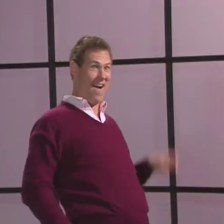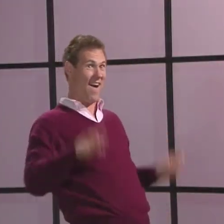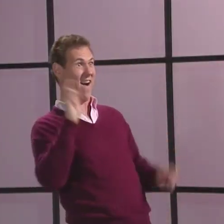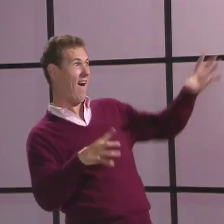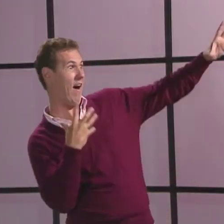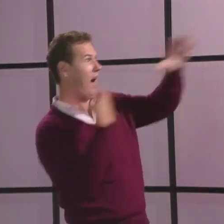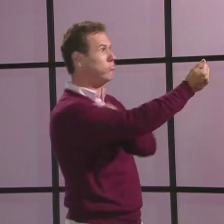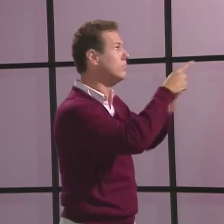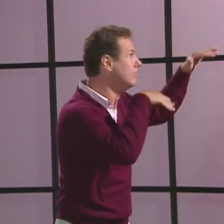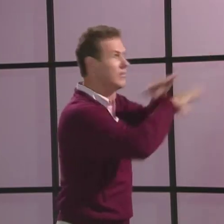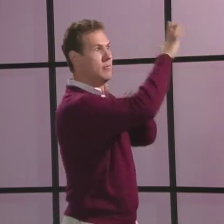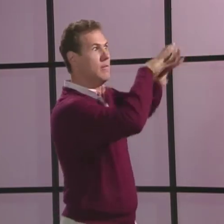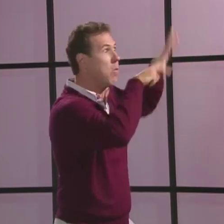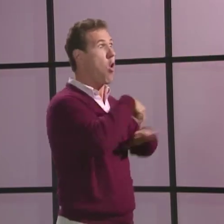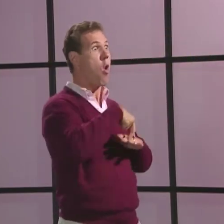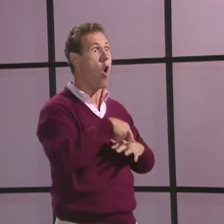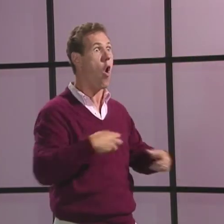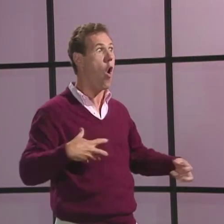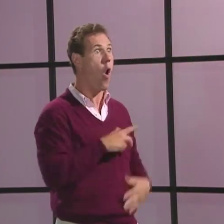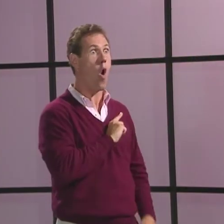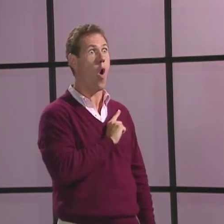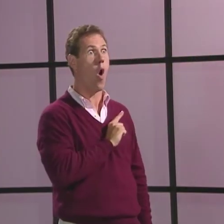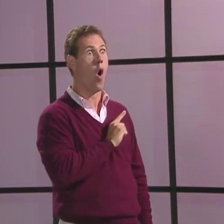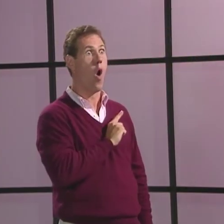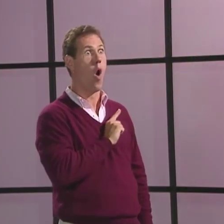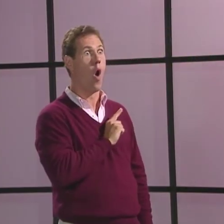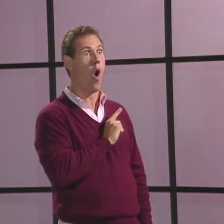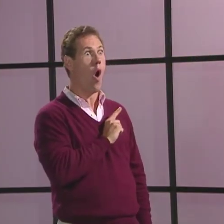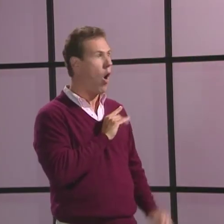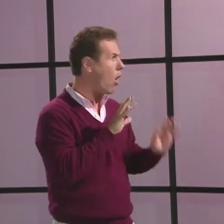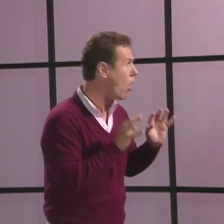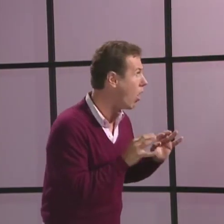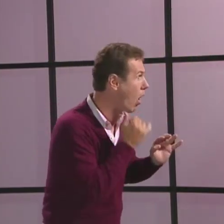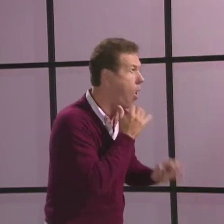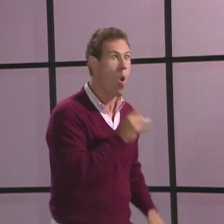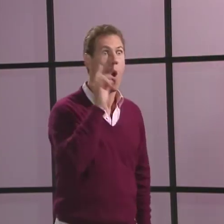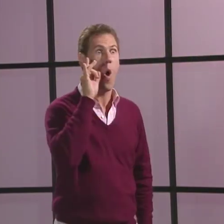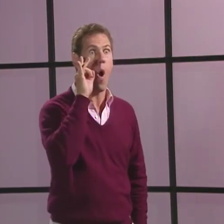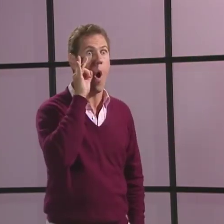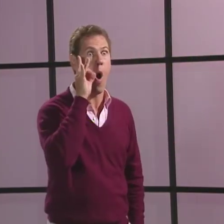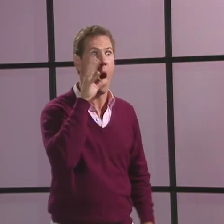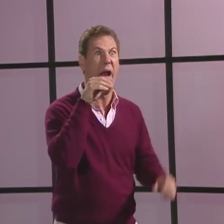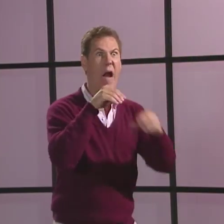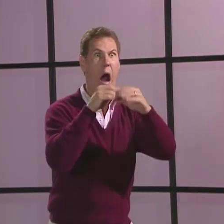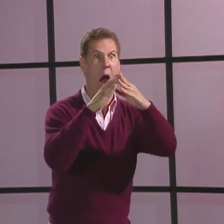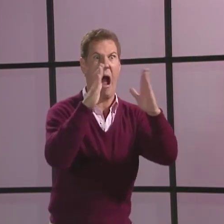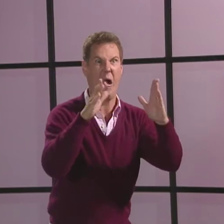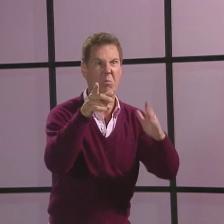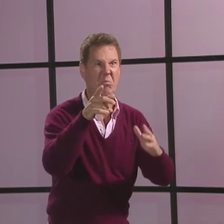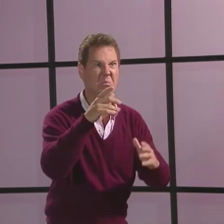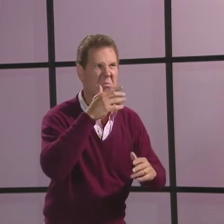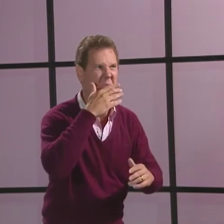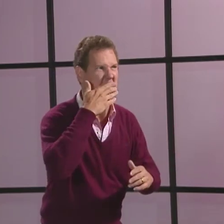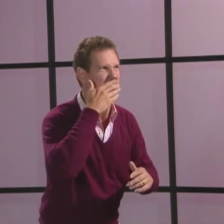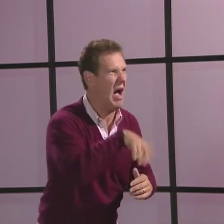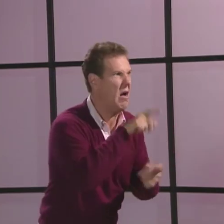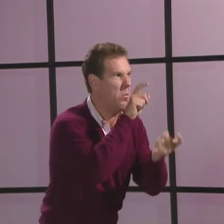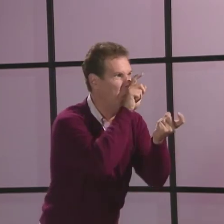The robber ran back to the group of men, terrified, his heart pounding, and said there was a witch in the house. A witch, they said? Yes, a